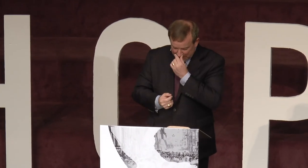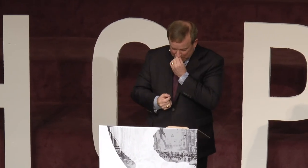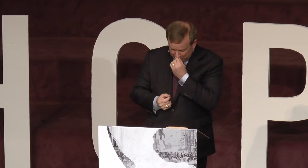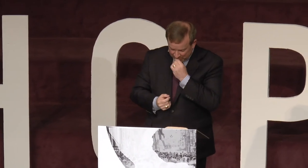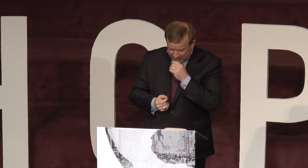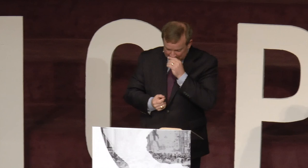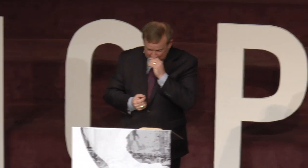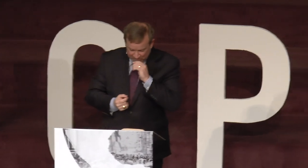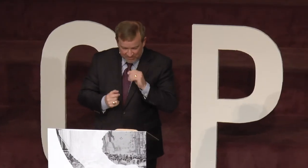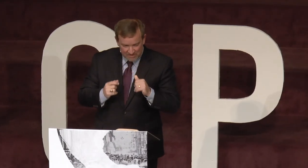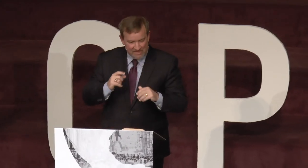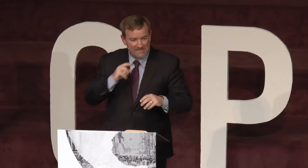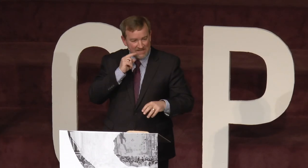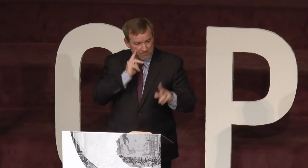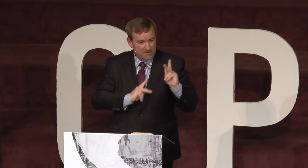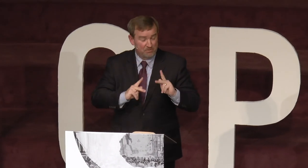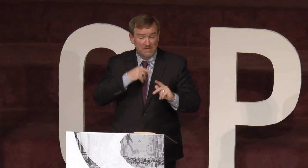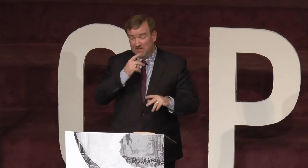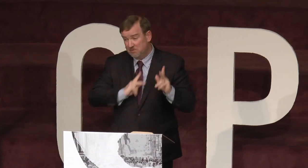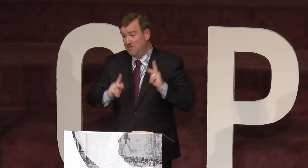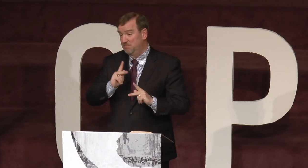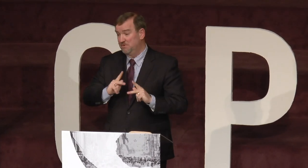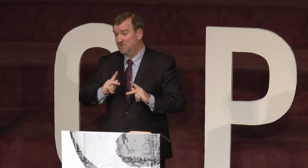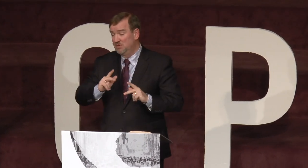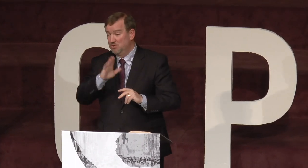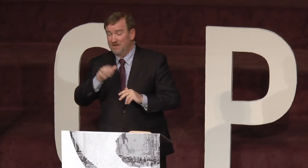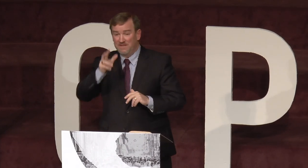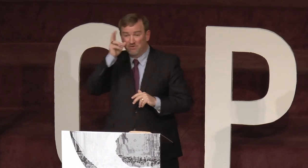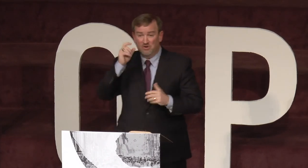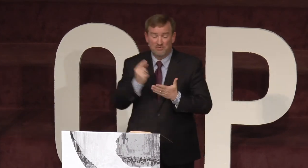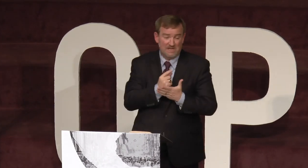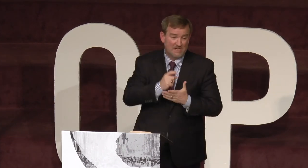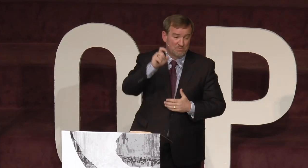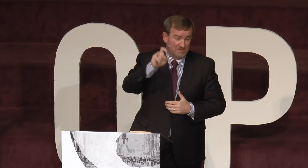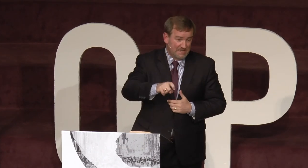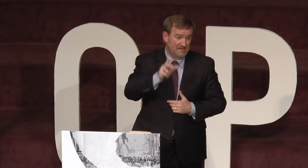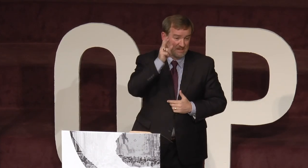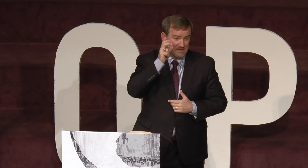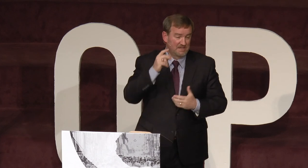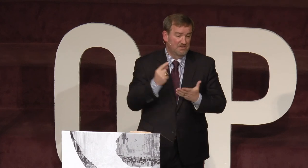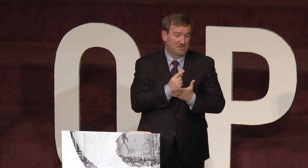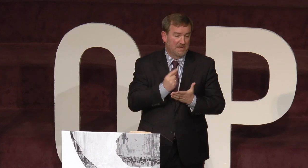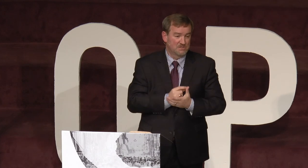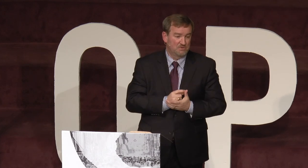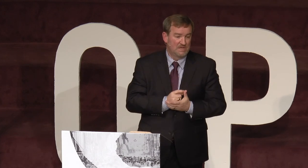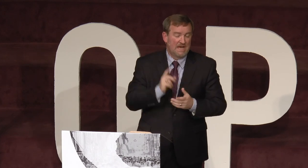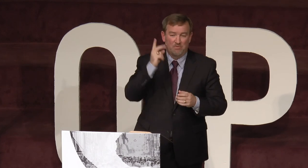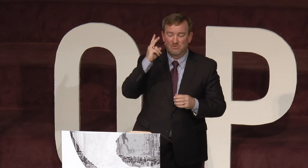that deaf people, hearing people, who have never heard the gospel need to hear the gospel. I want to